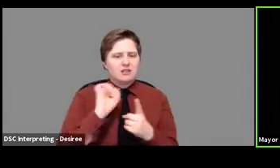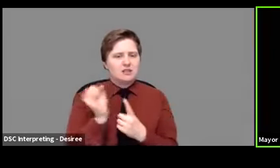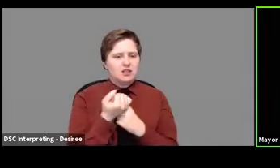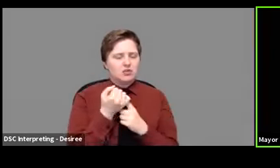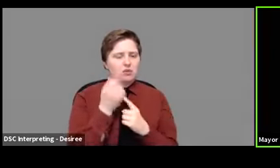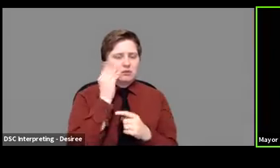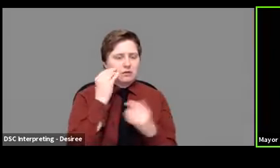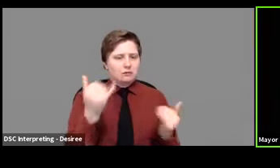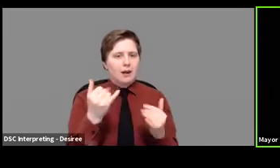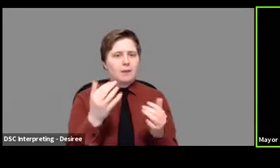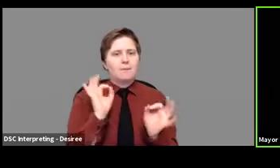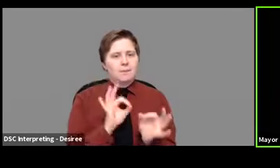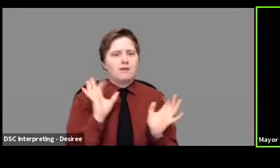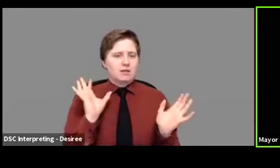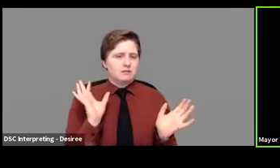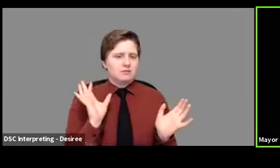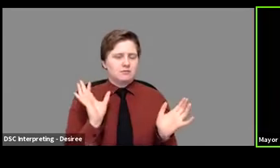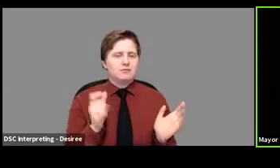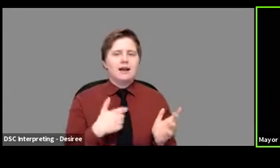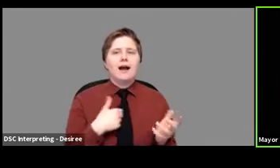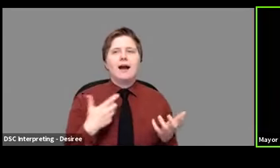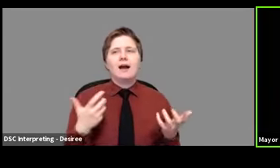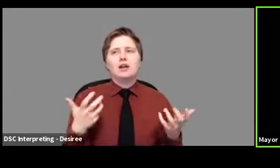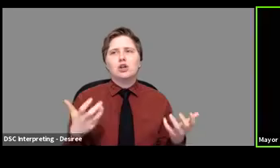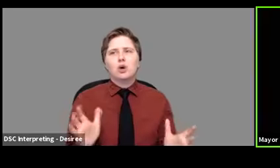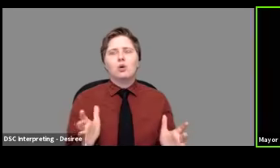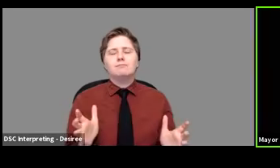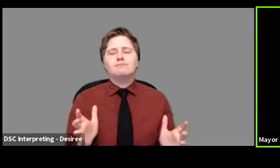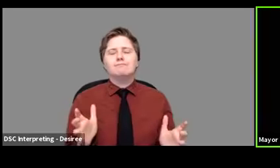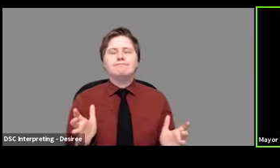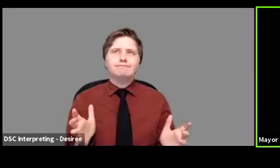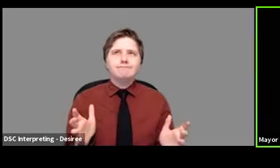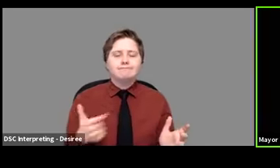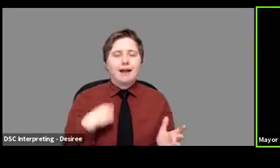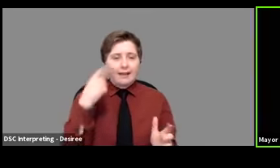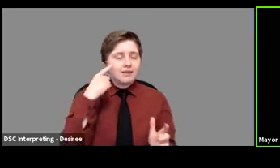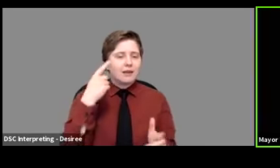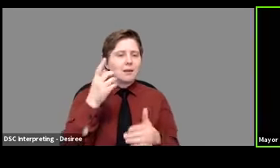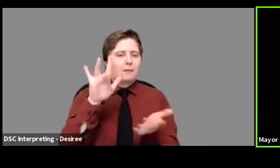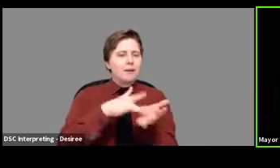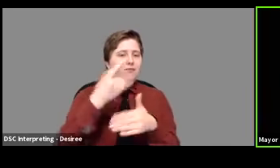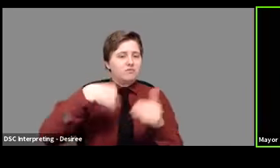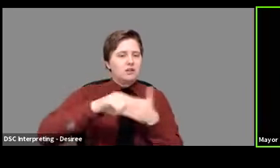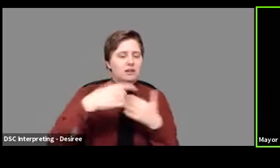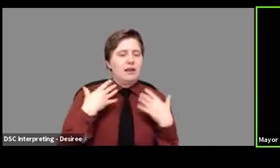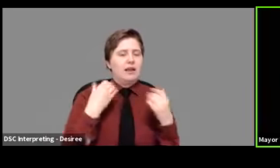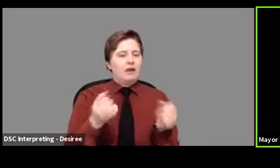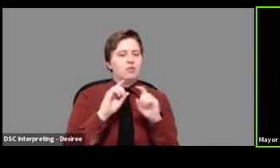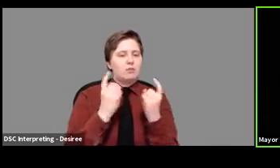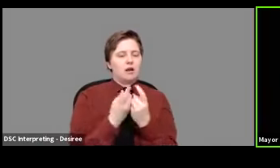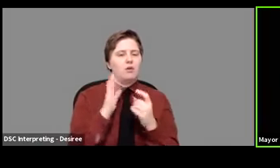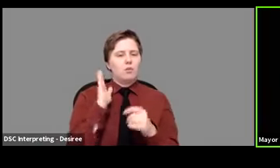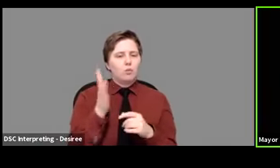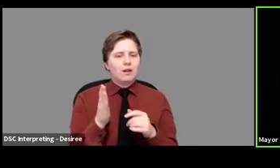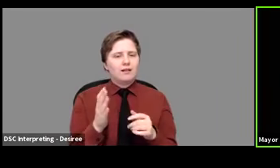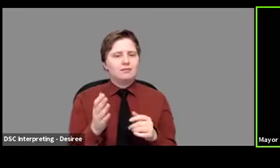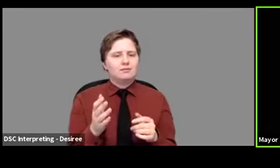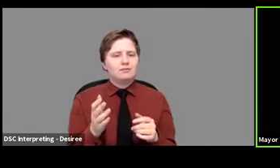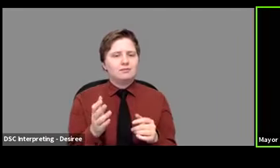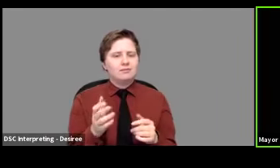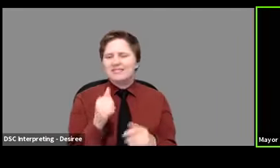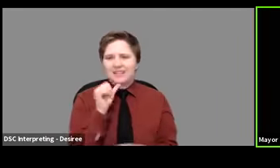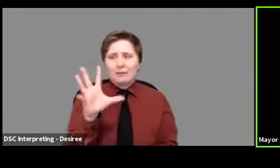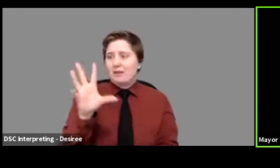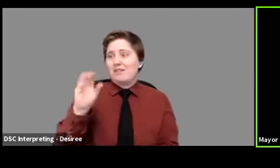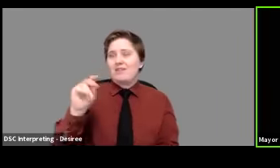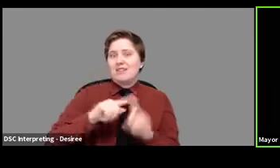is perfect. So again, and I don't want to, I believe that mid next week, the health department is going to come out with, again, it's not going to be 50